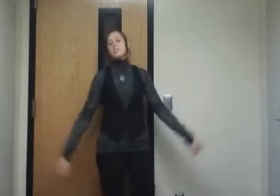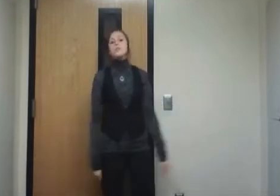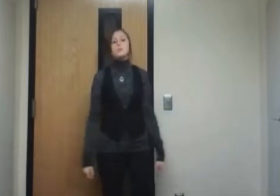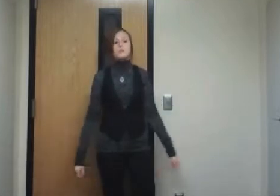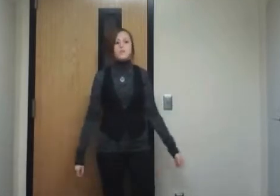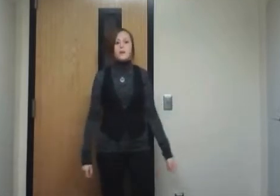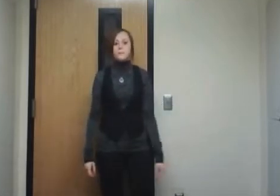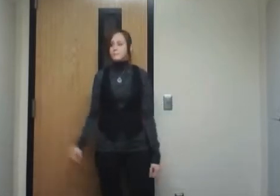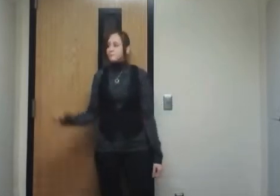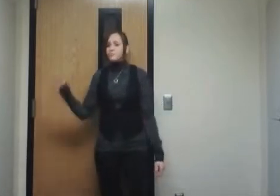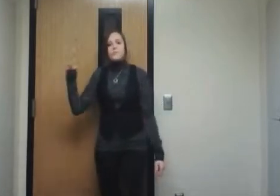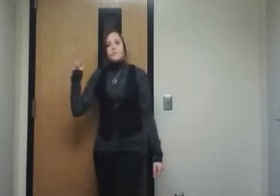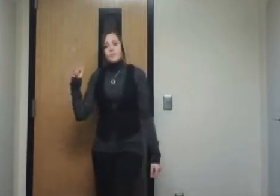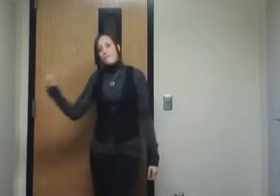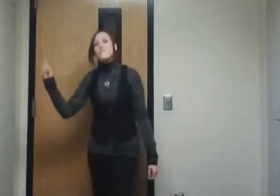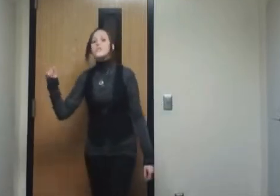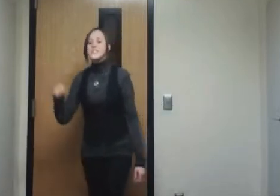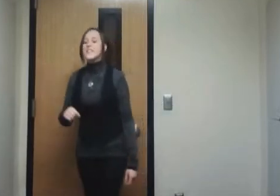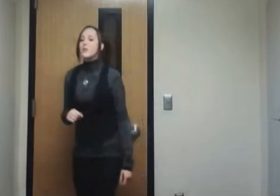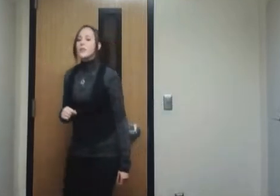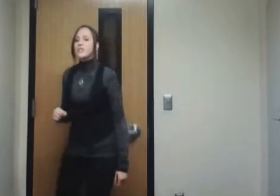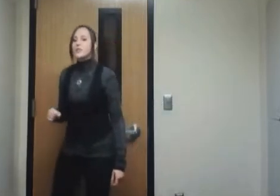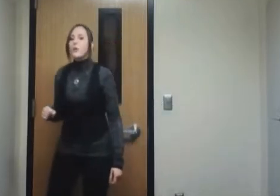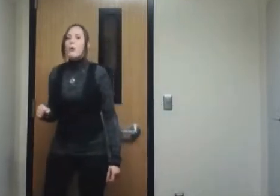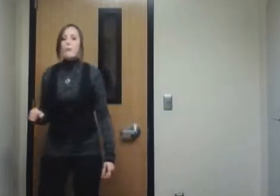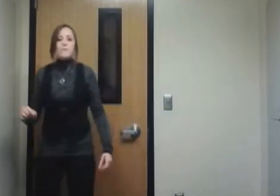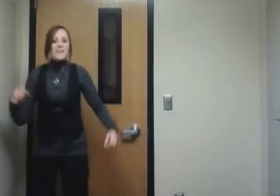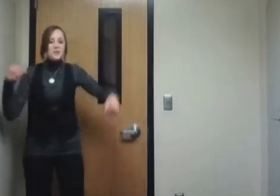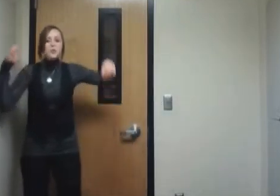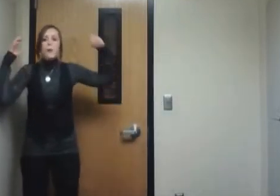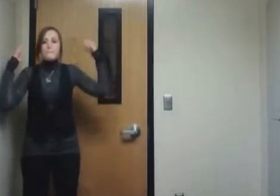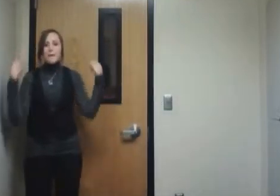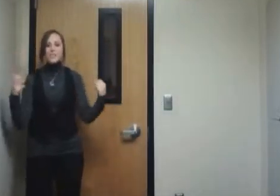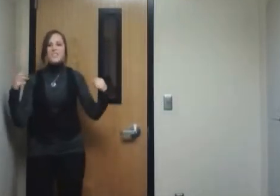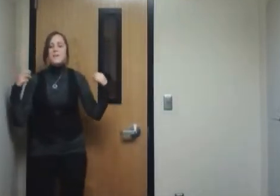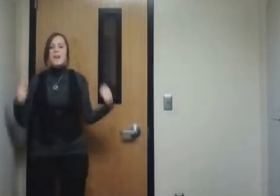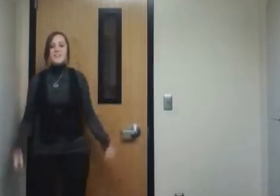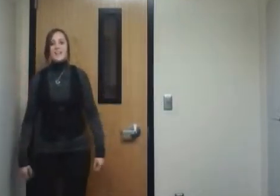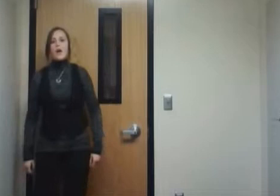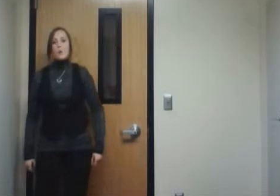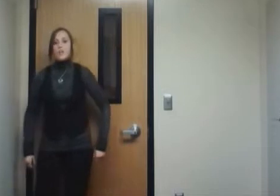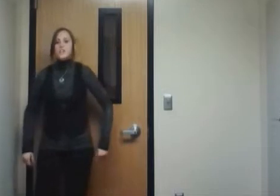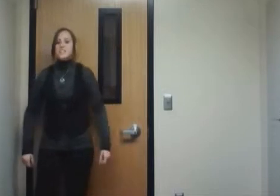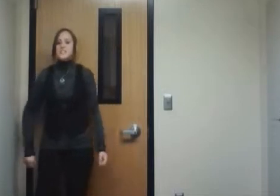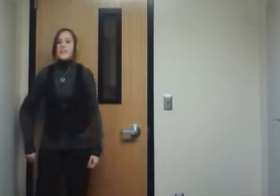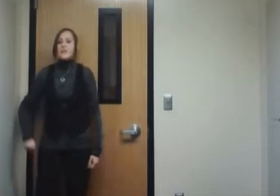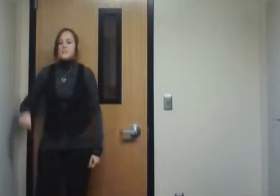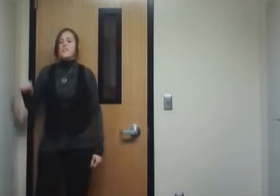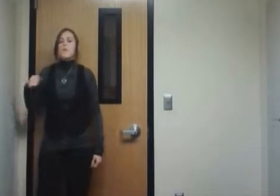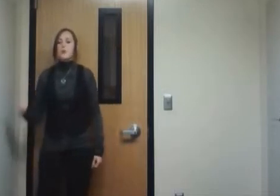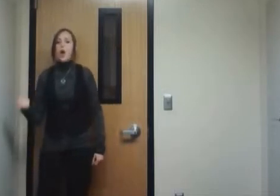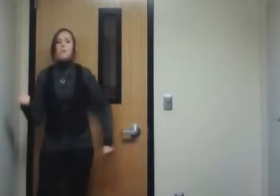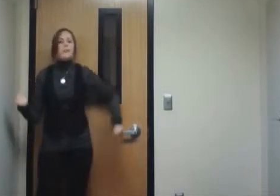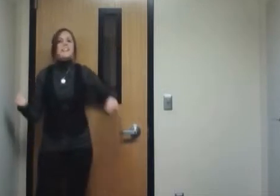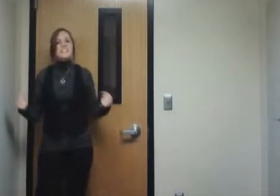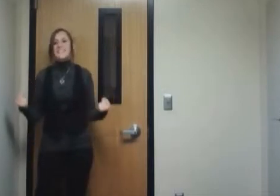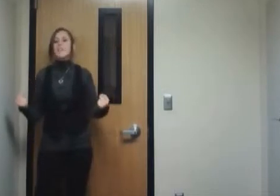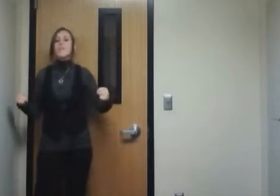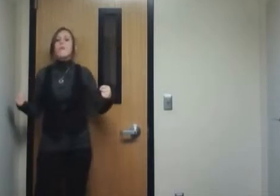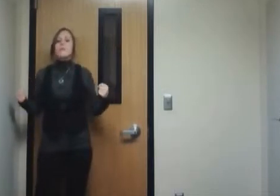do you do with them? The first thing you could do would be to melt them down to sell the scrap copper and zinc for what